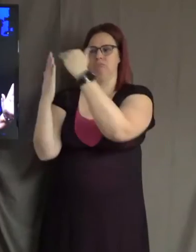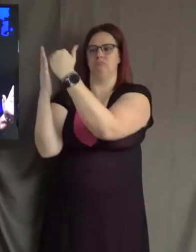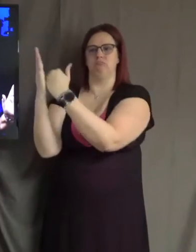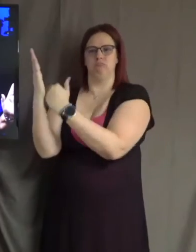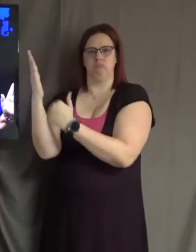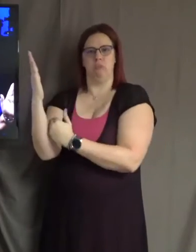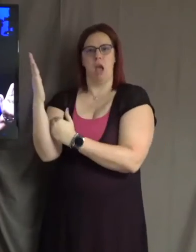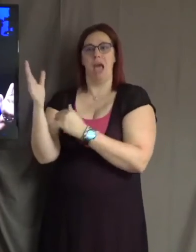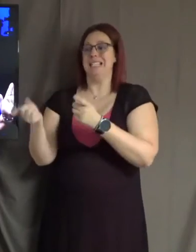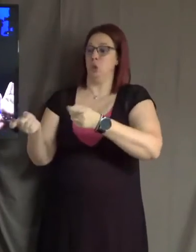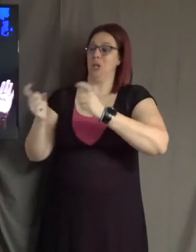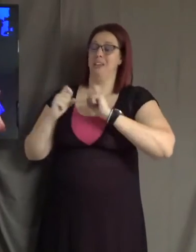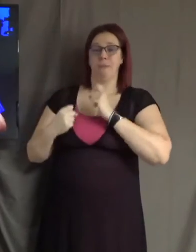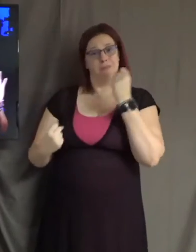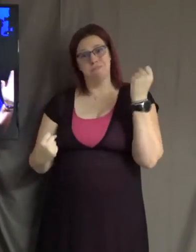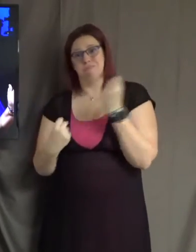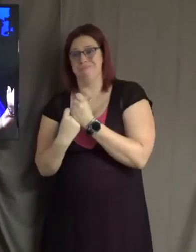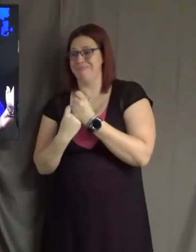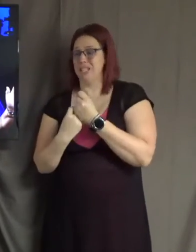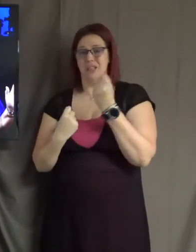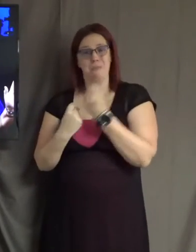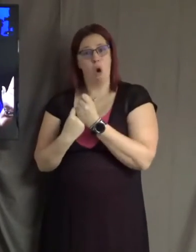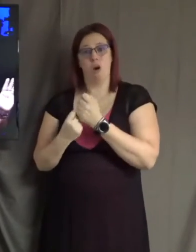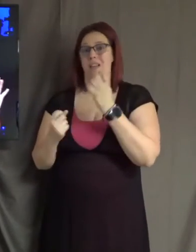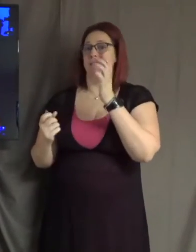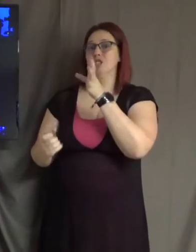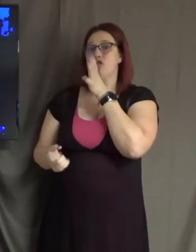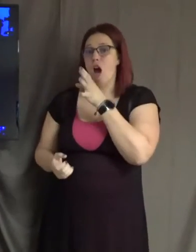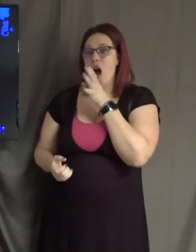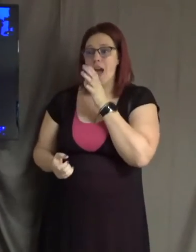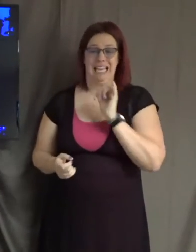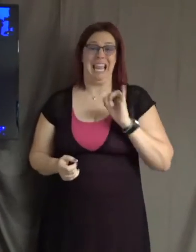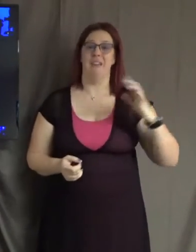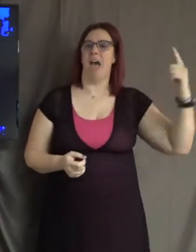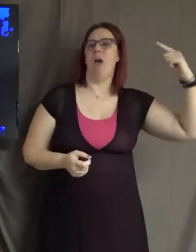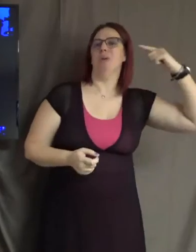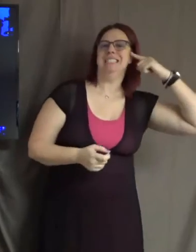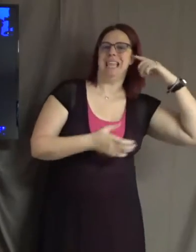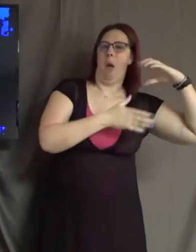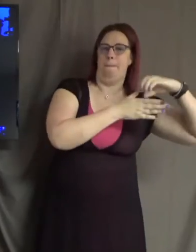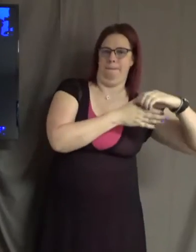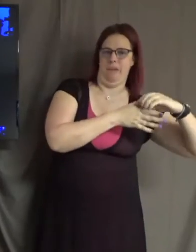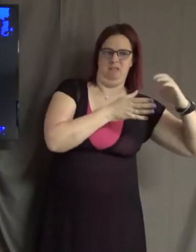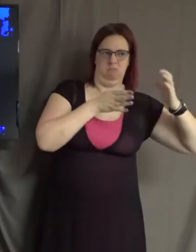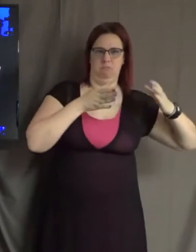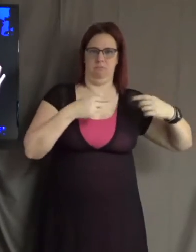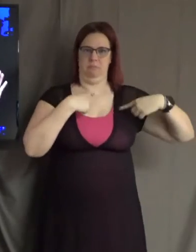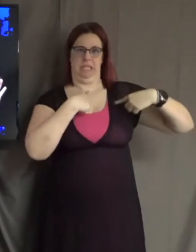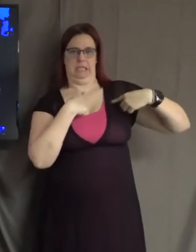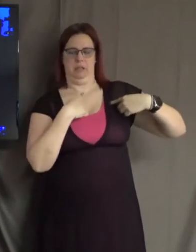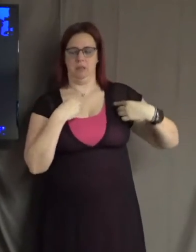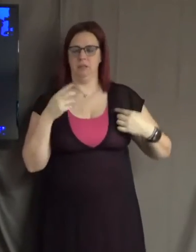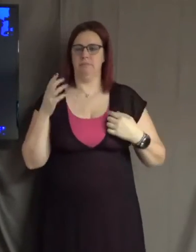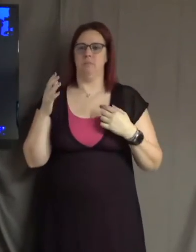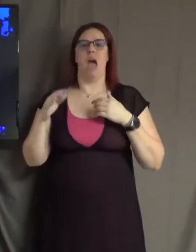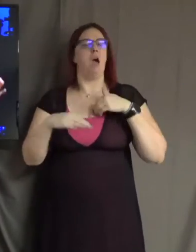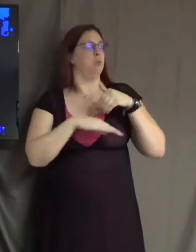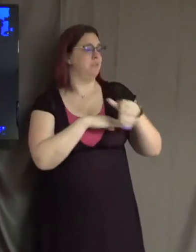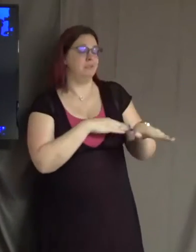if we've been soundbitten. To say to ourselves, I'm going to just send love to that person, I'm going to send light to that person,